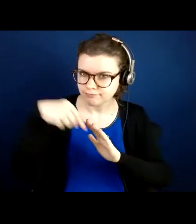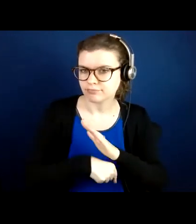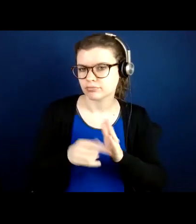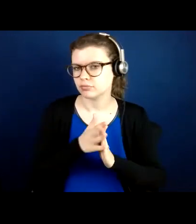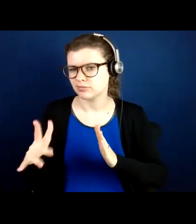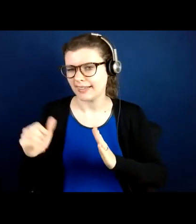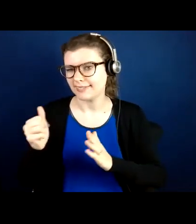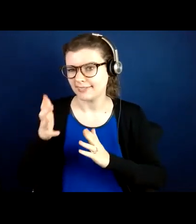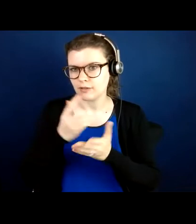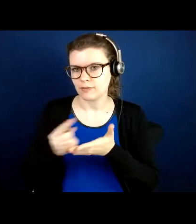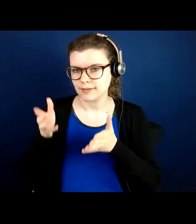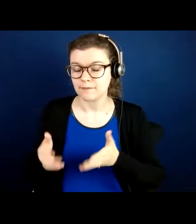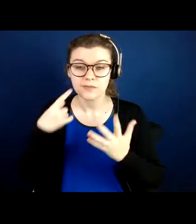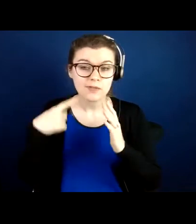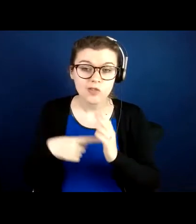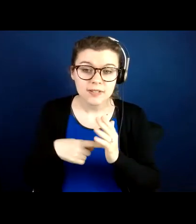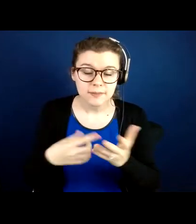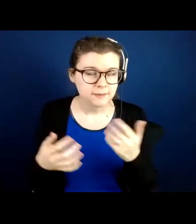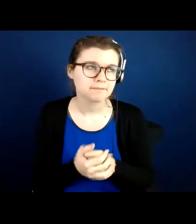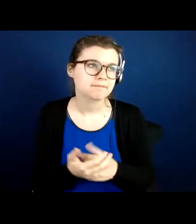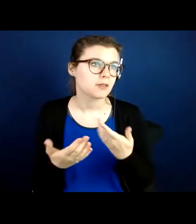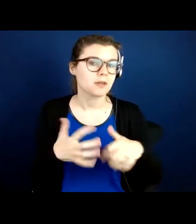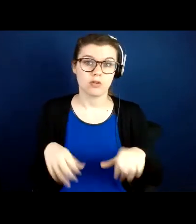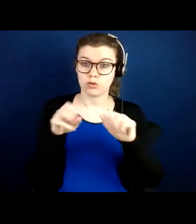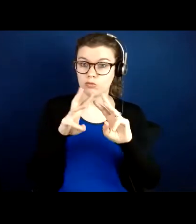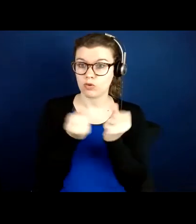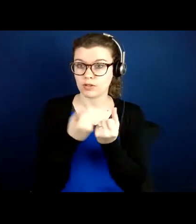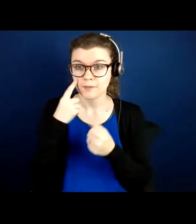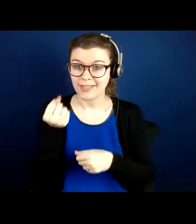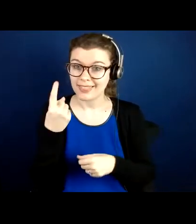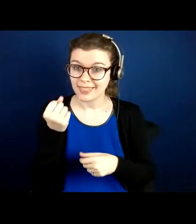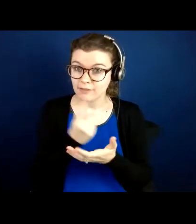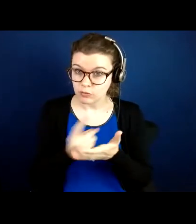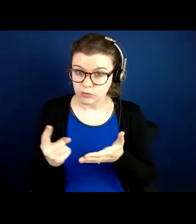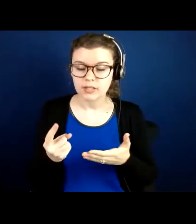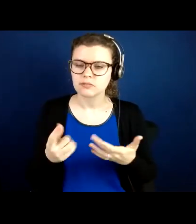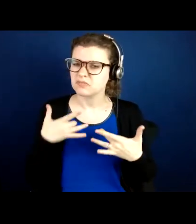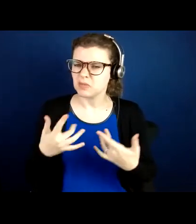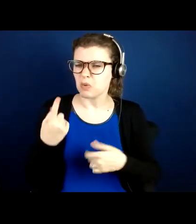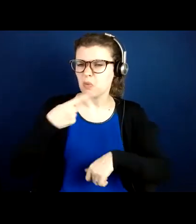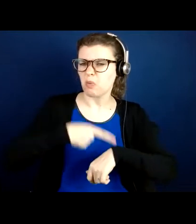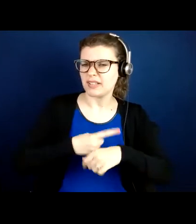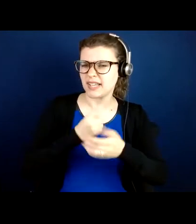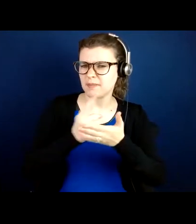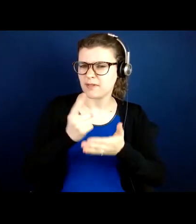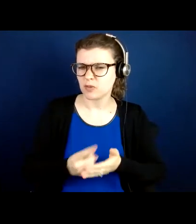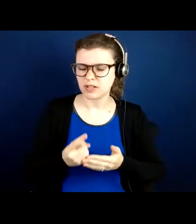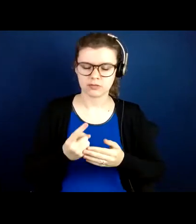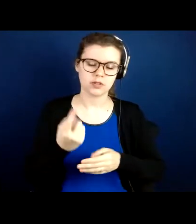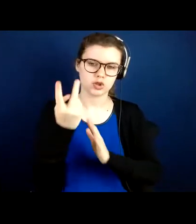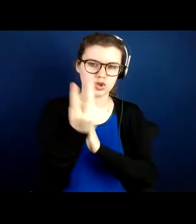So typically, for example, you may choose to host a workshop for 11 weeks. And it's usually once a week for two hours.